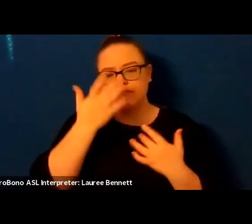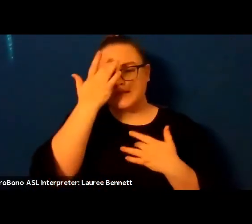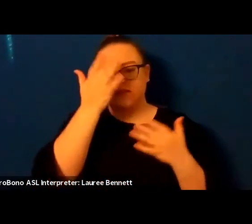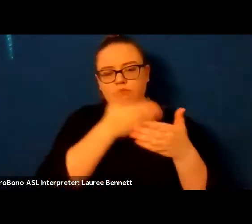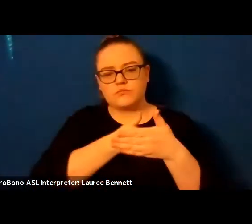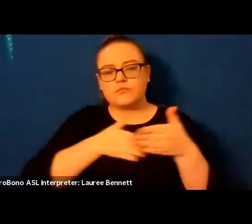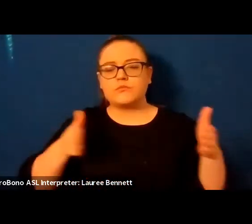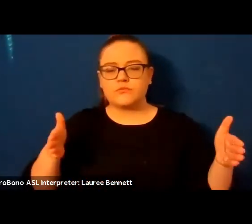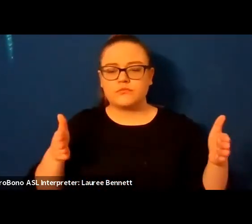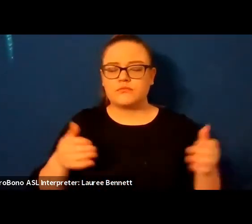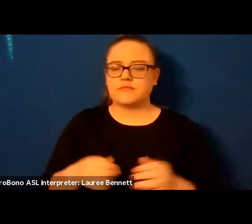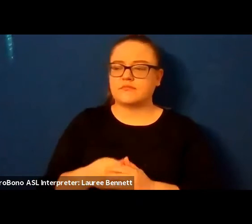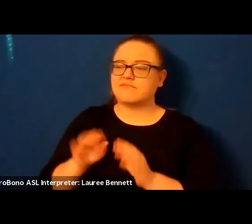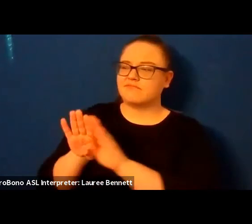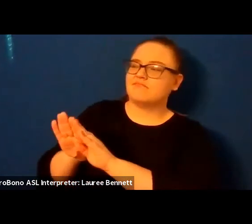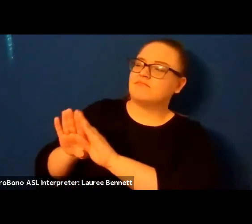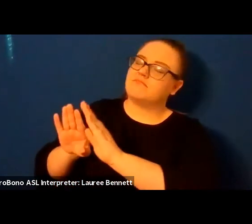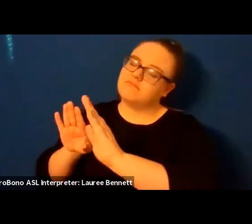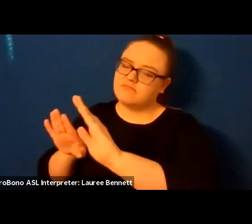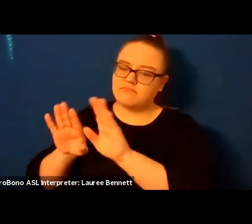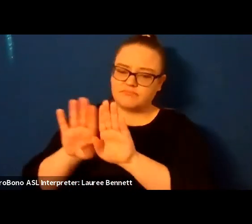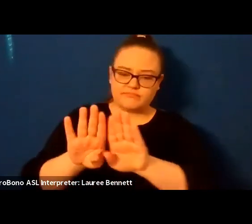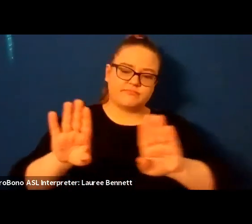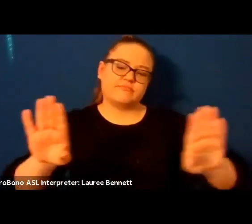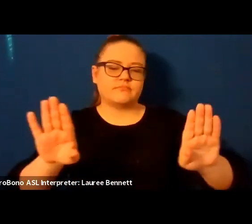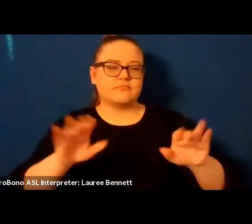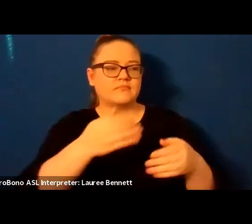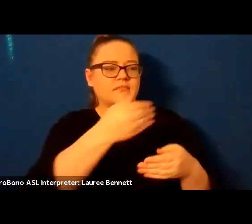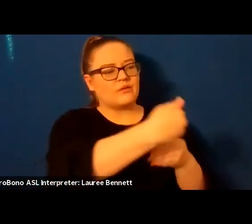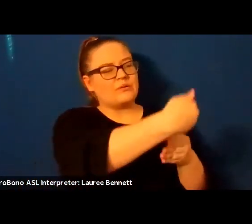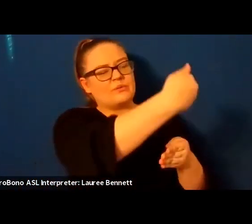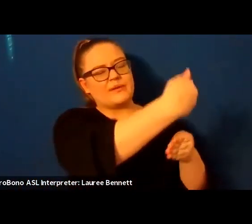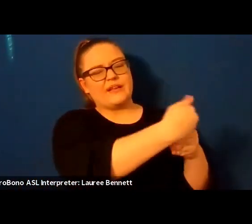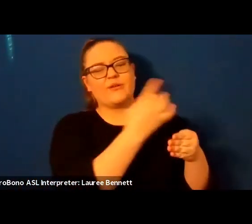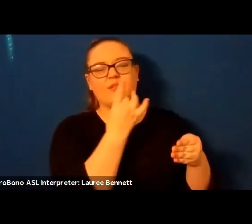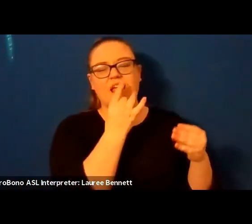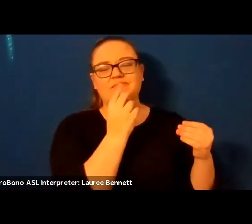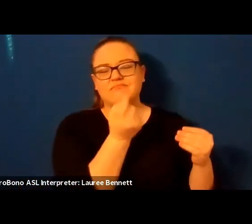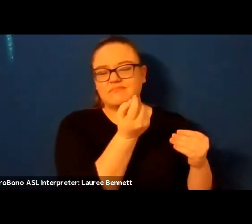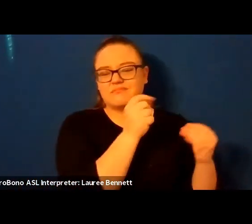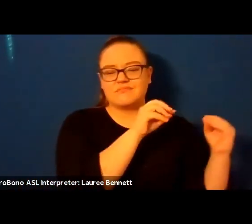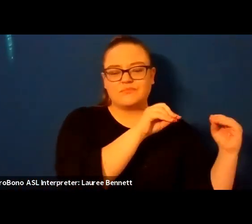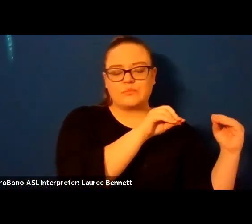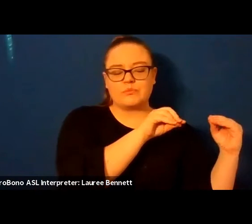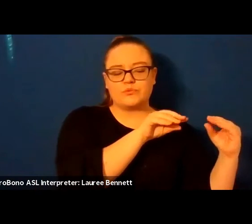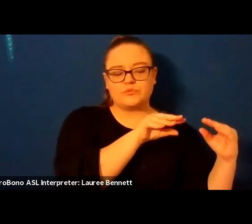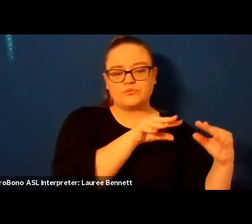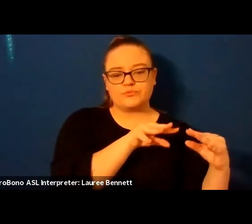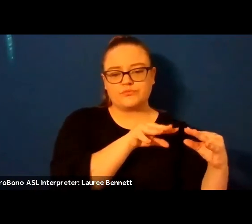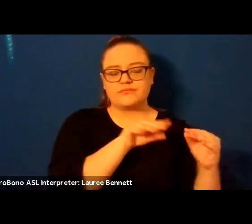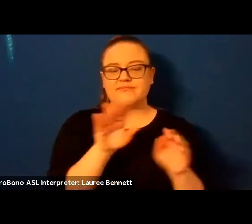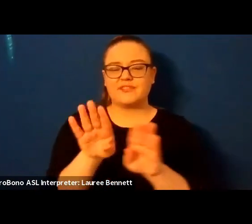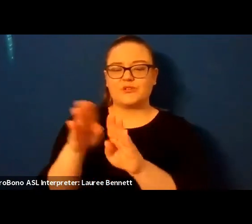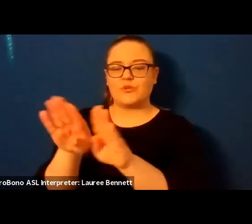weak light the door forever ajar sooner or later every orchard knows